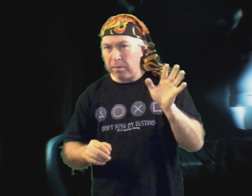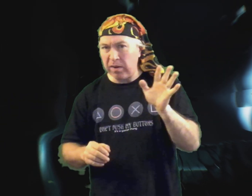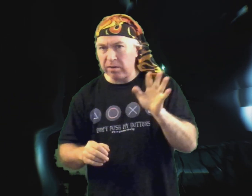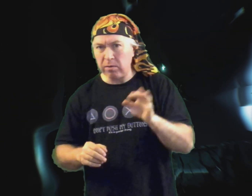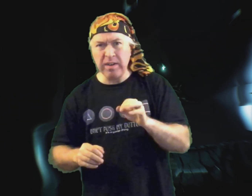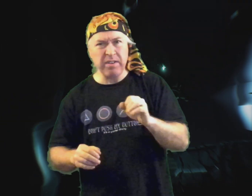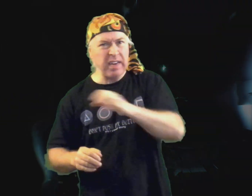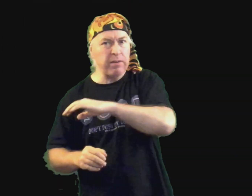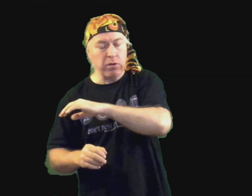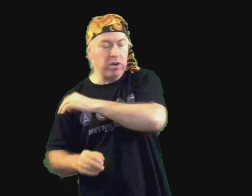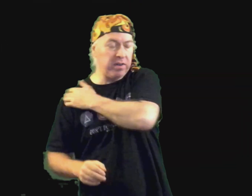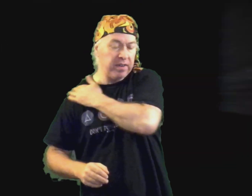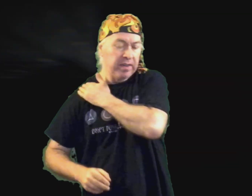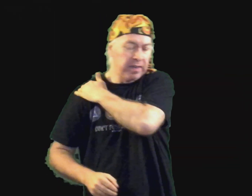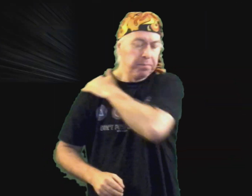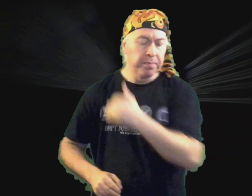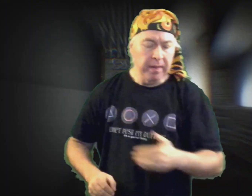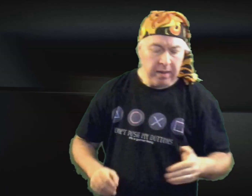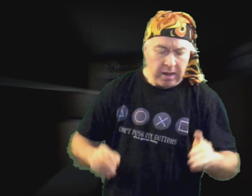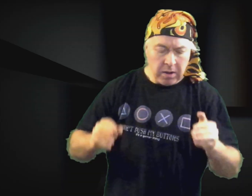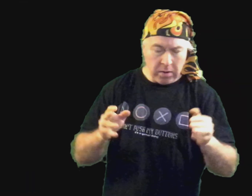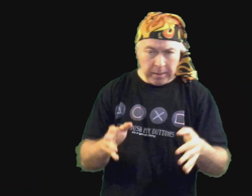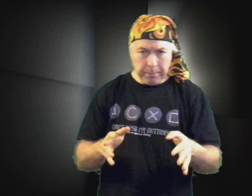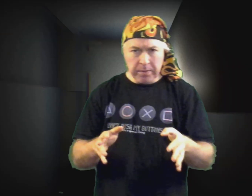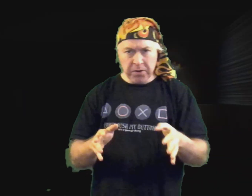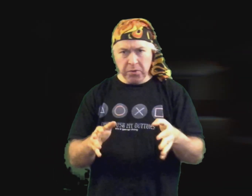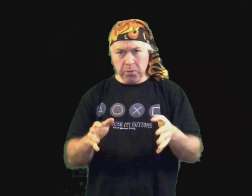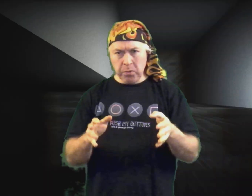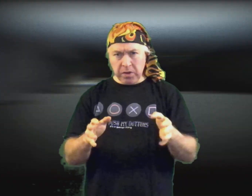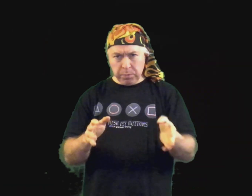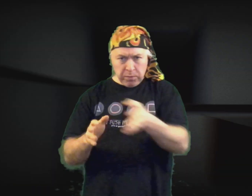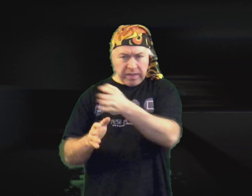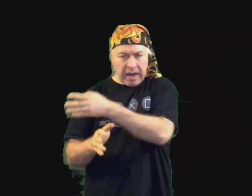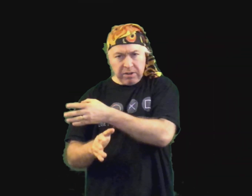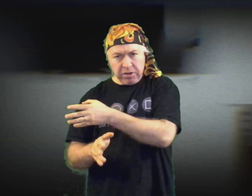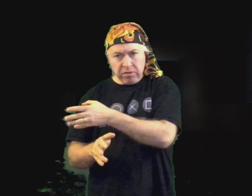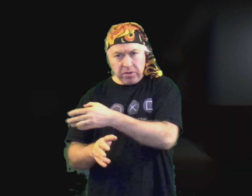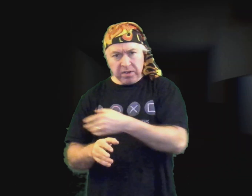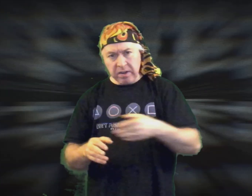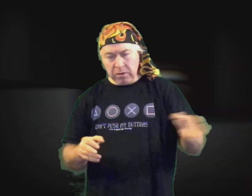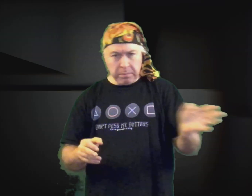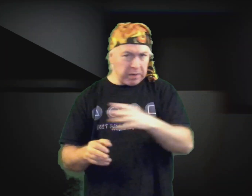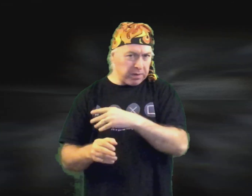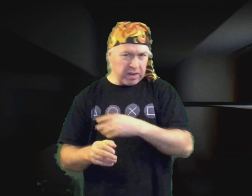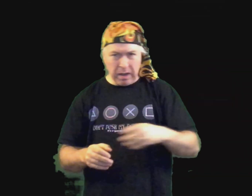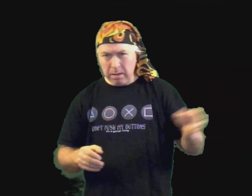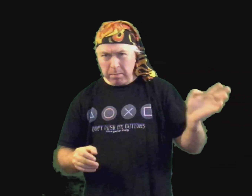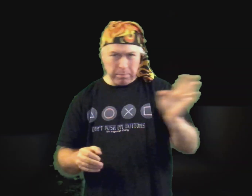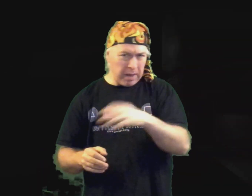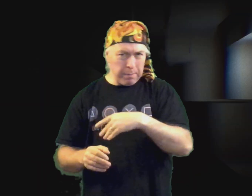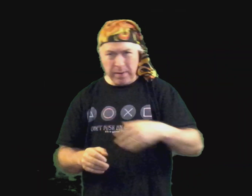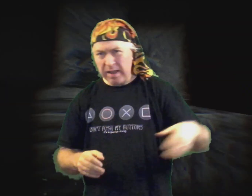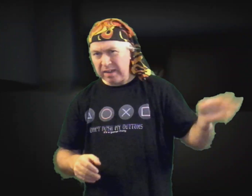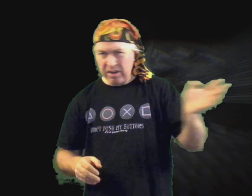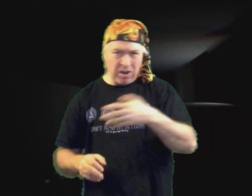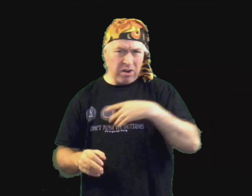heard. At least, the later versions. Alright, so you can move the character across and know your money will come and blah, blah, your cars,